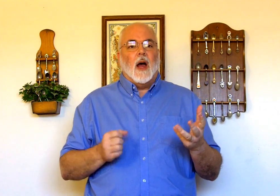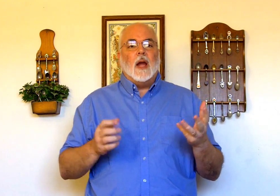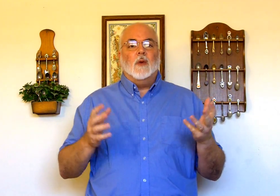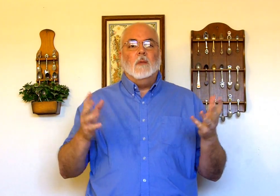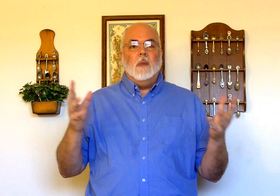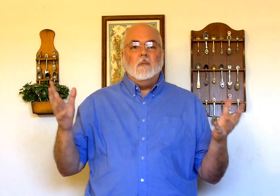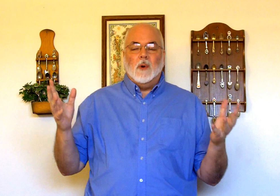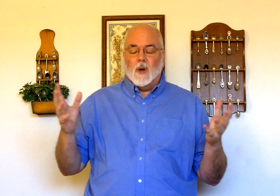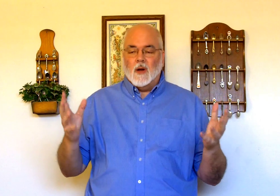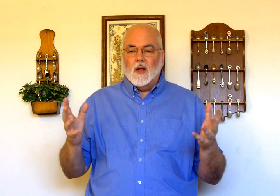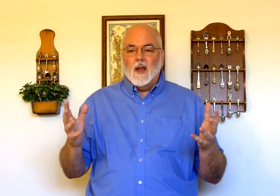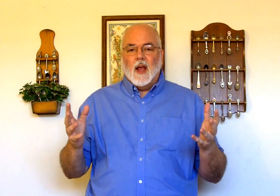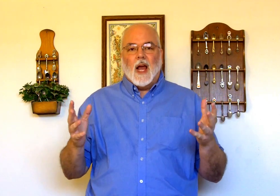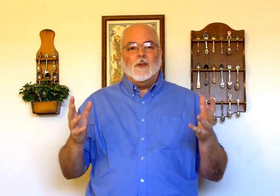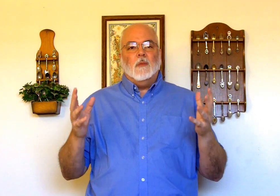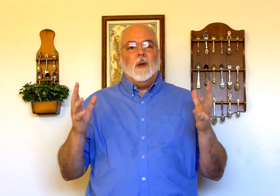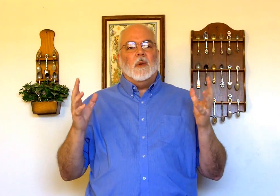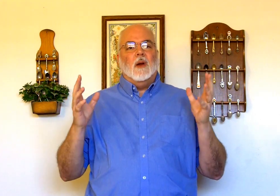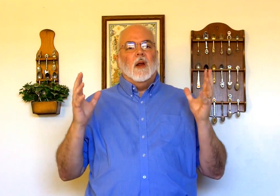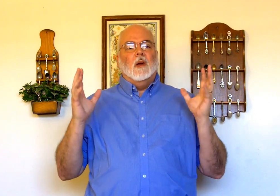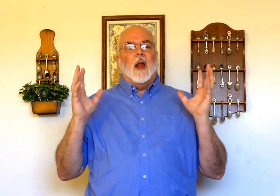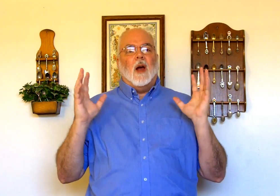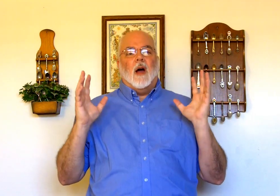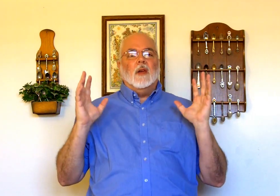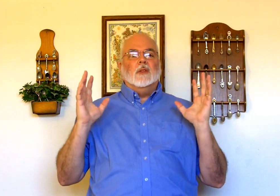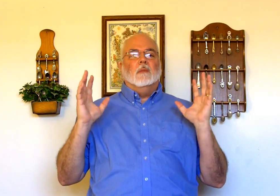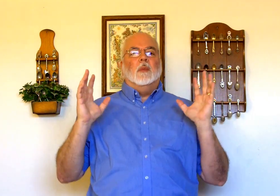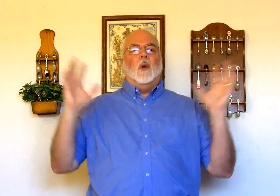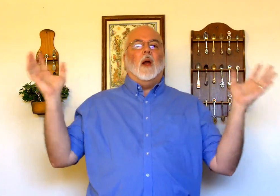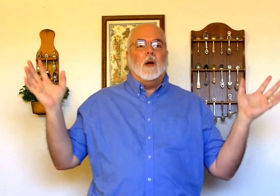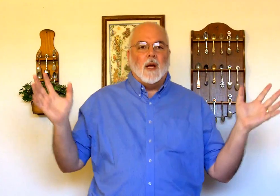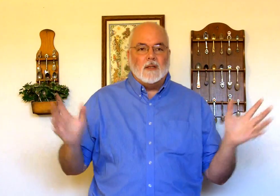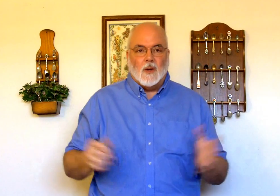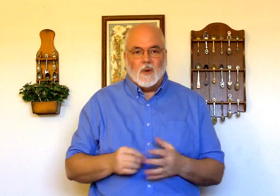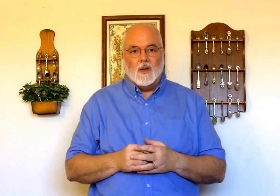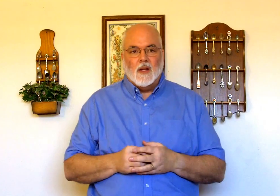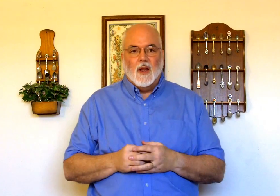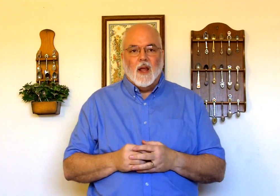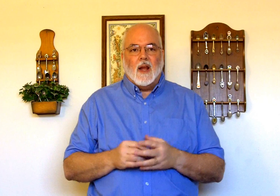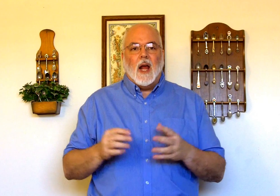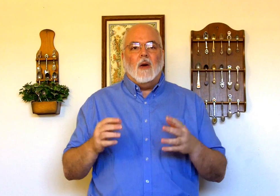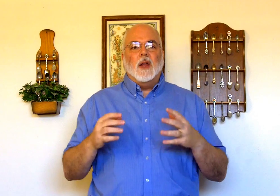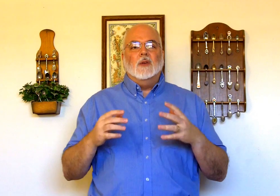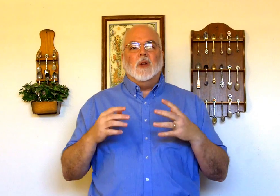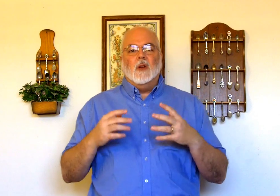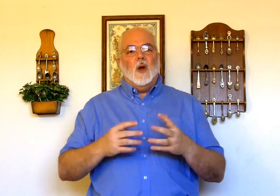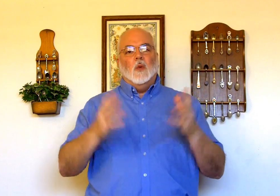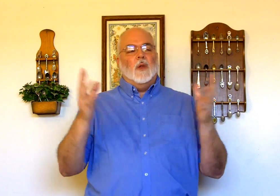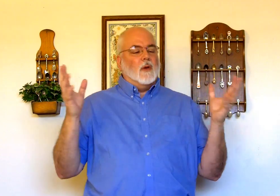I remember, I remember how I used to pour out my soul, and how I used to go with the